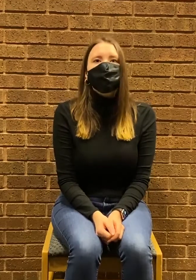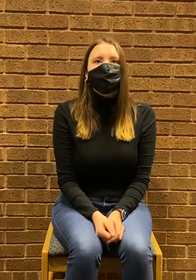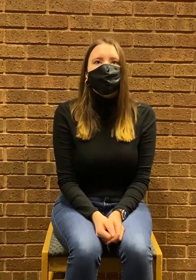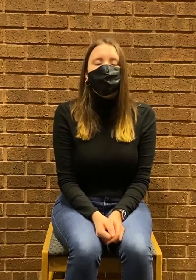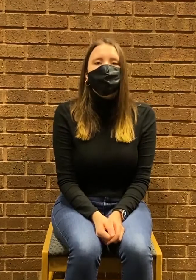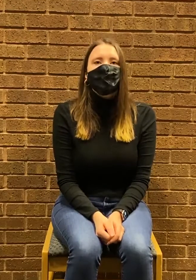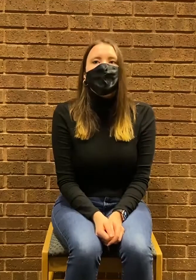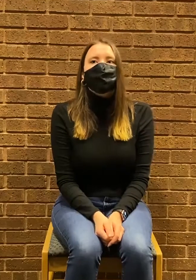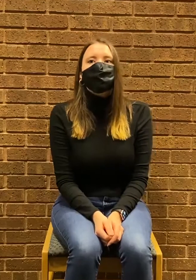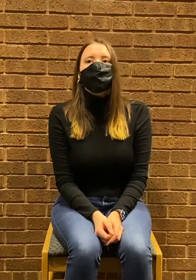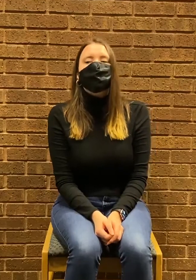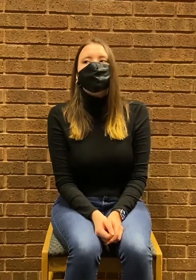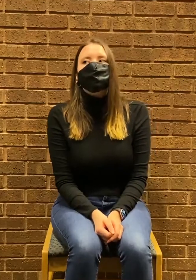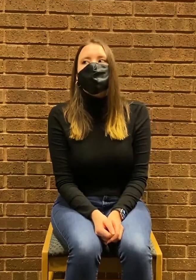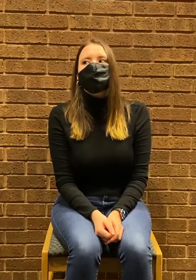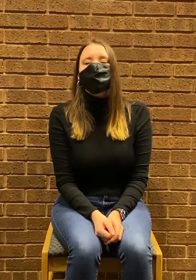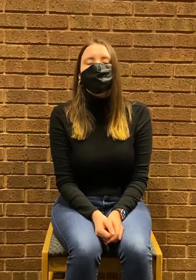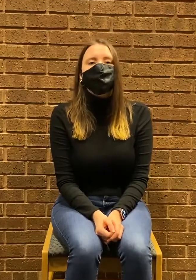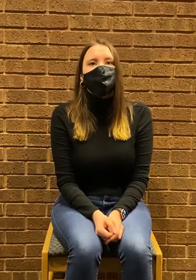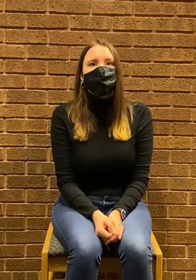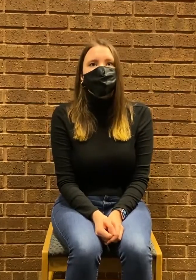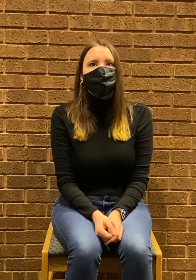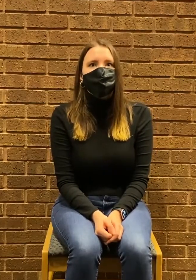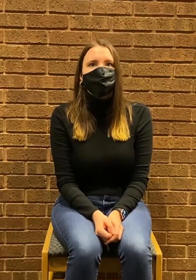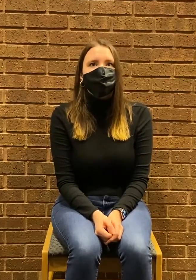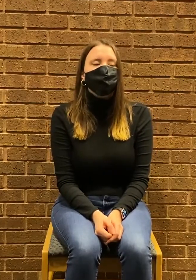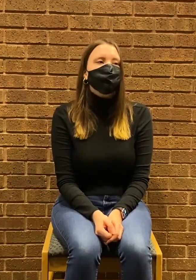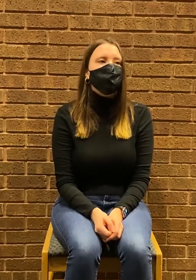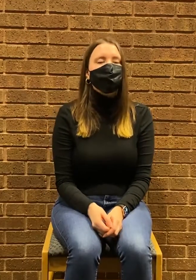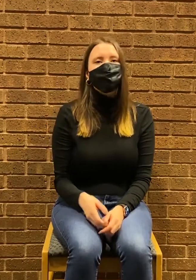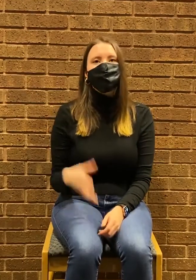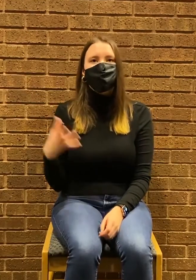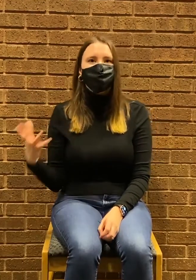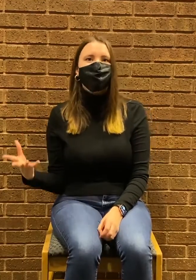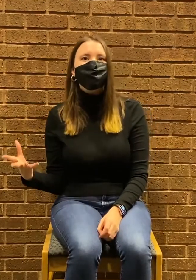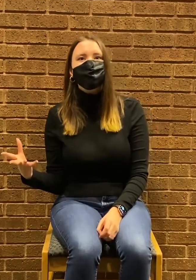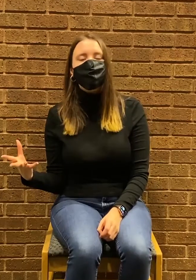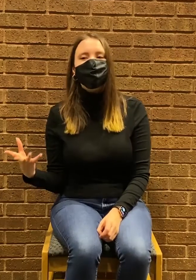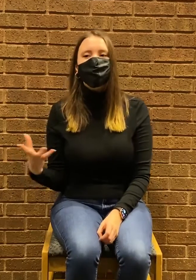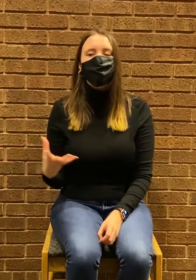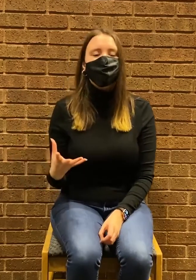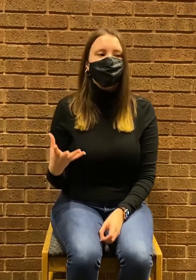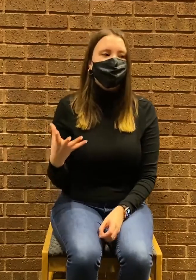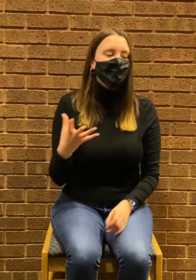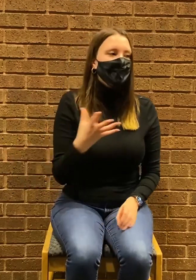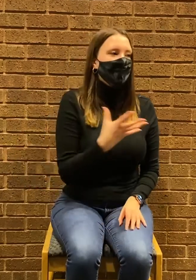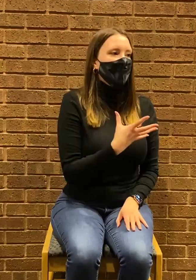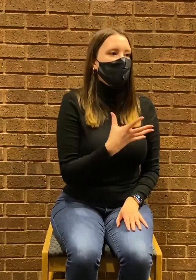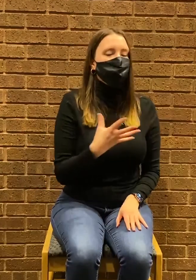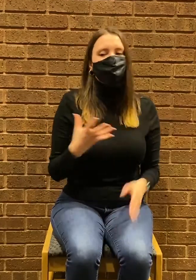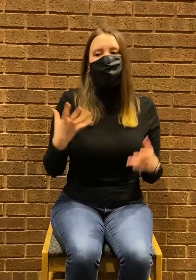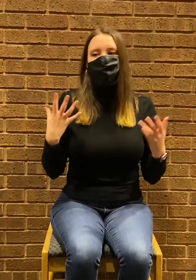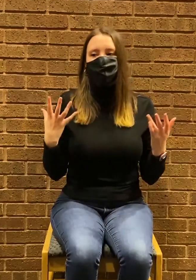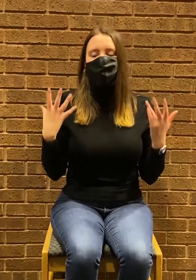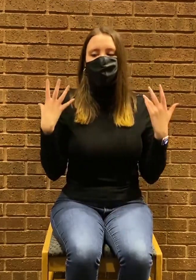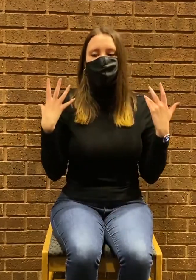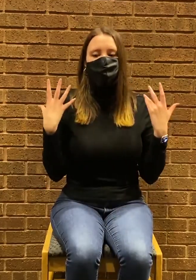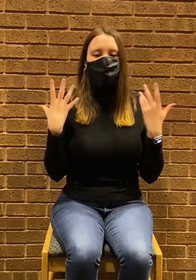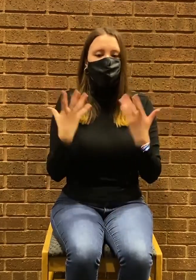people I feel like this show really challenged me to not be so judgmental of people because I'm always like you know